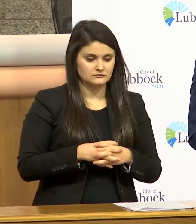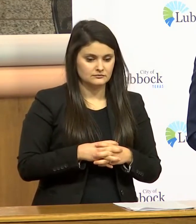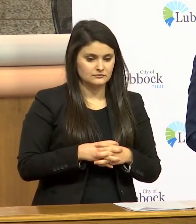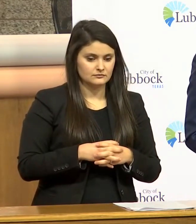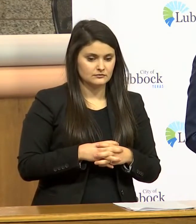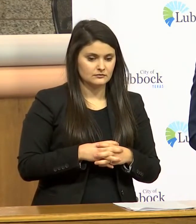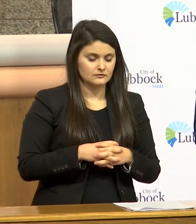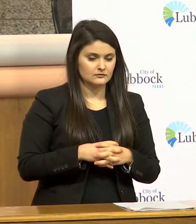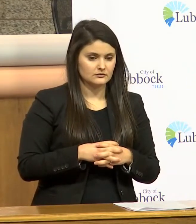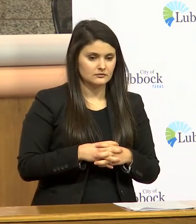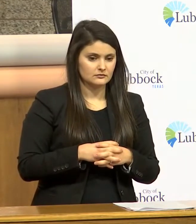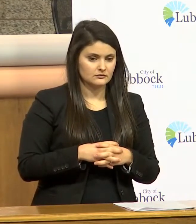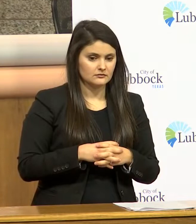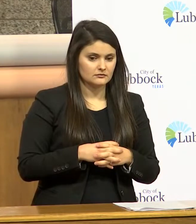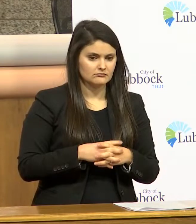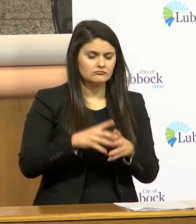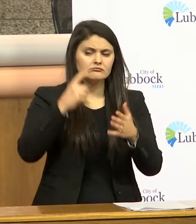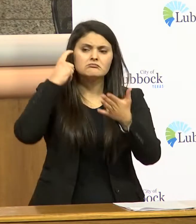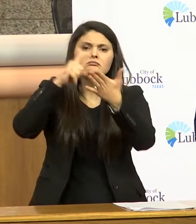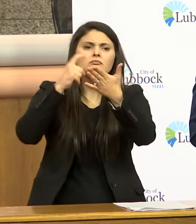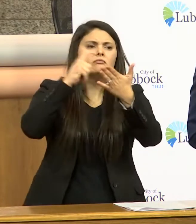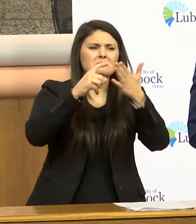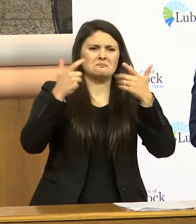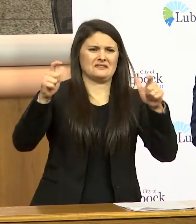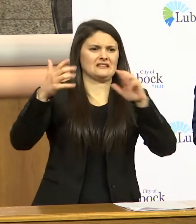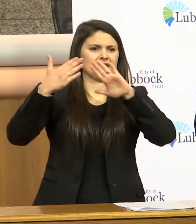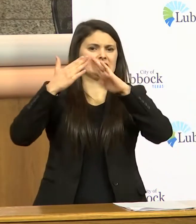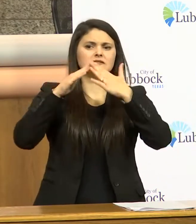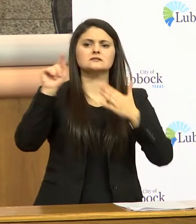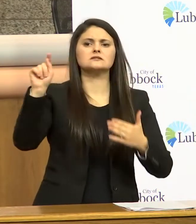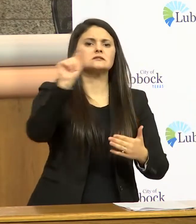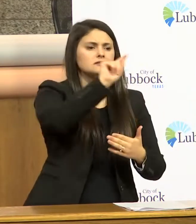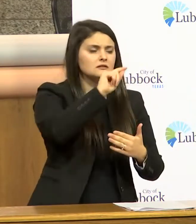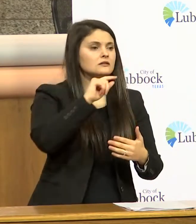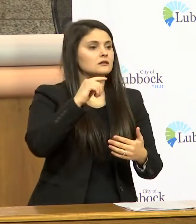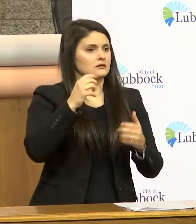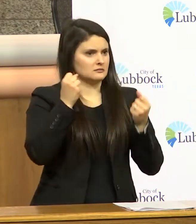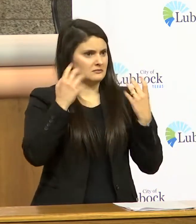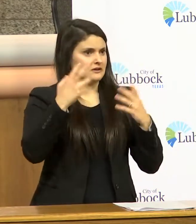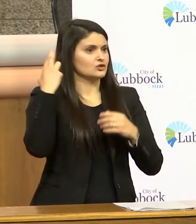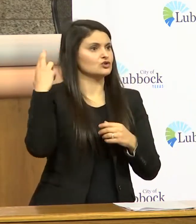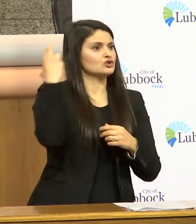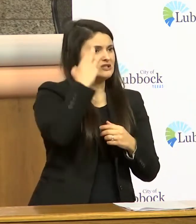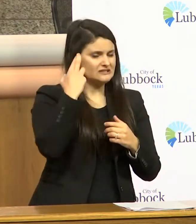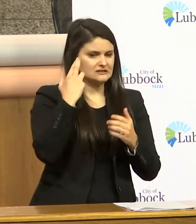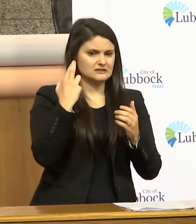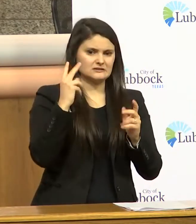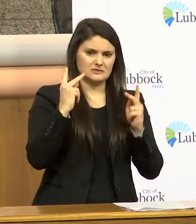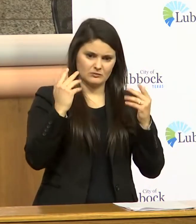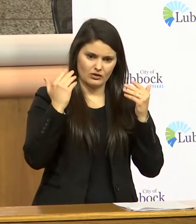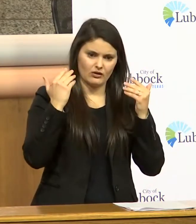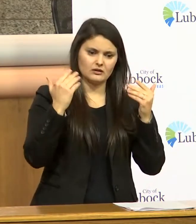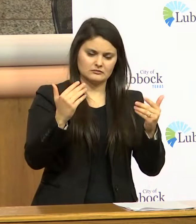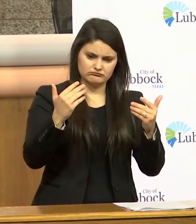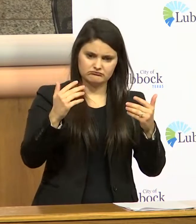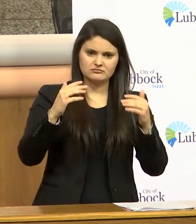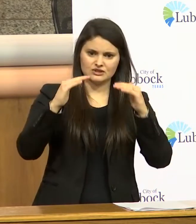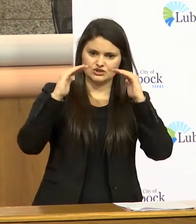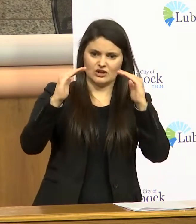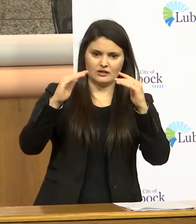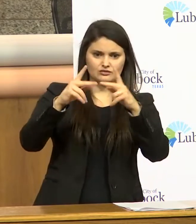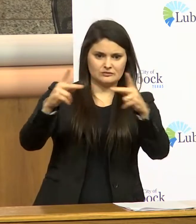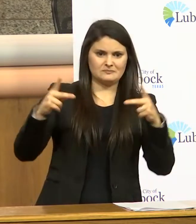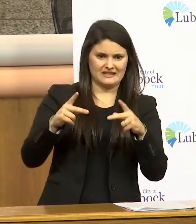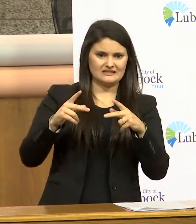what we're seeing in larger cities and i think a lot of the reasons they're taking these action is because of the